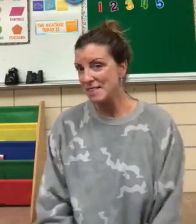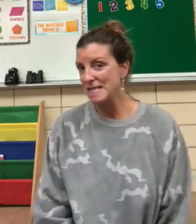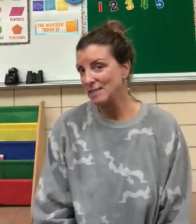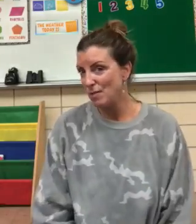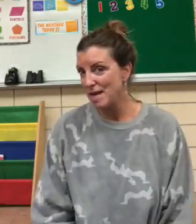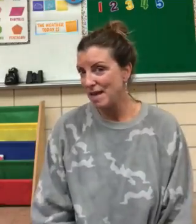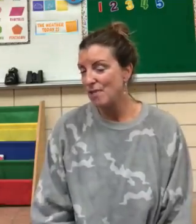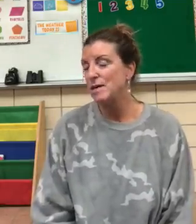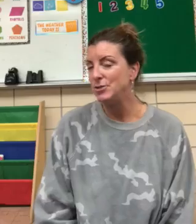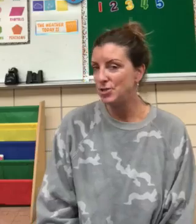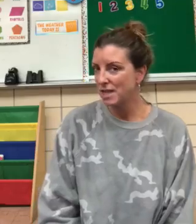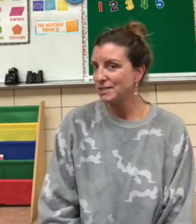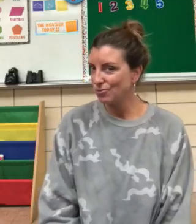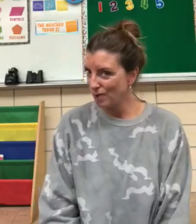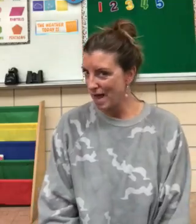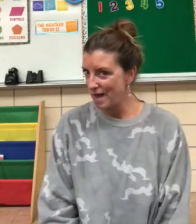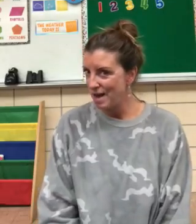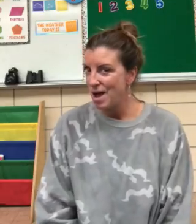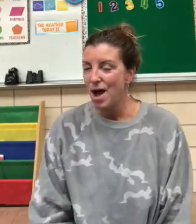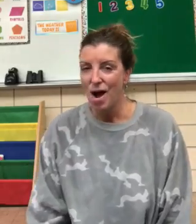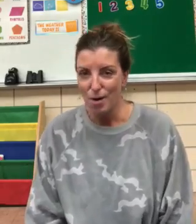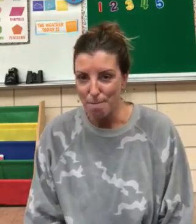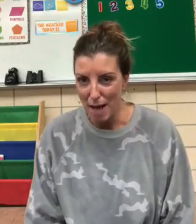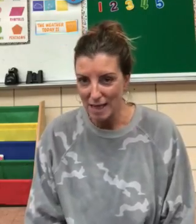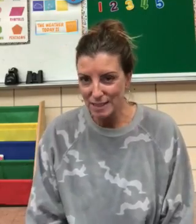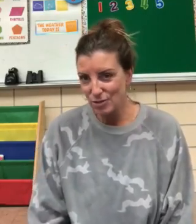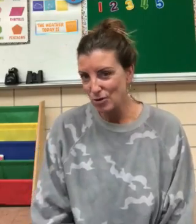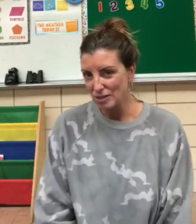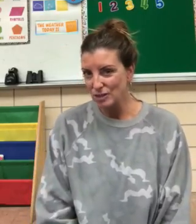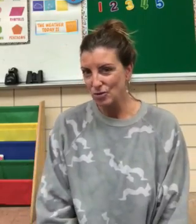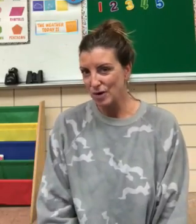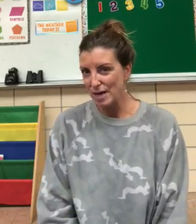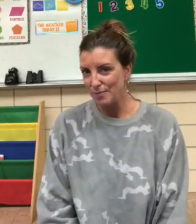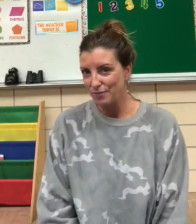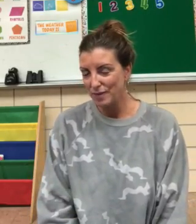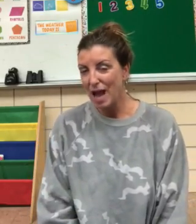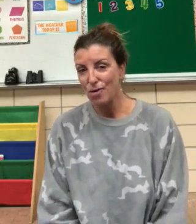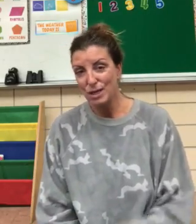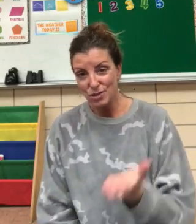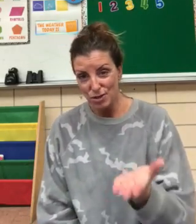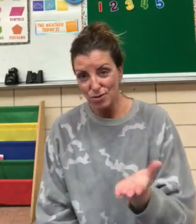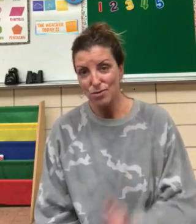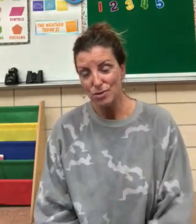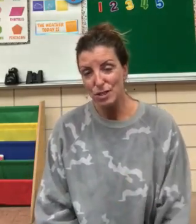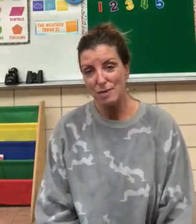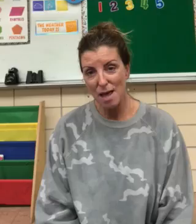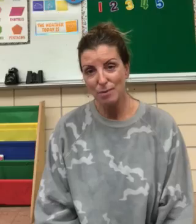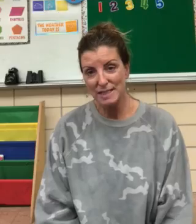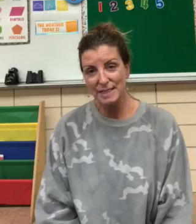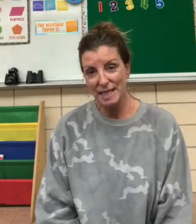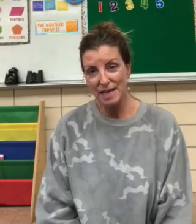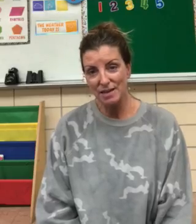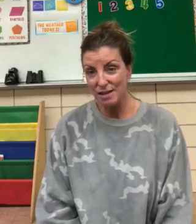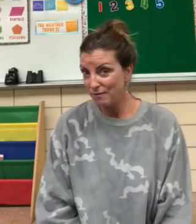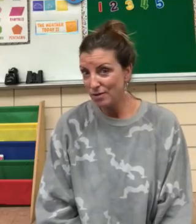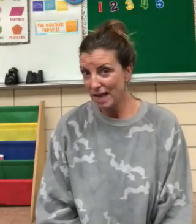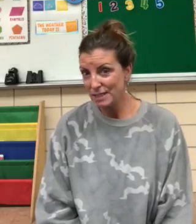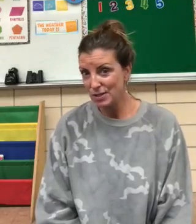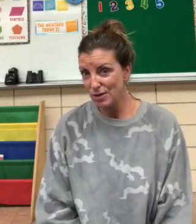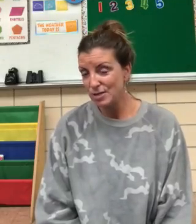this week and we just read our box turtle story, I want you to be able to sing it if you'd like to and